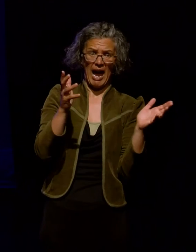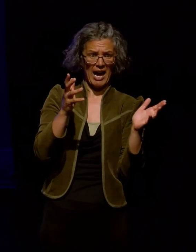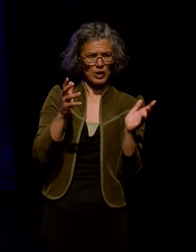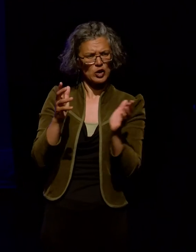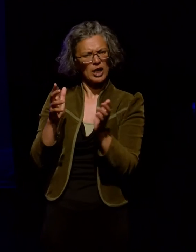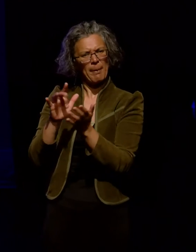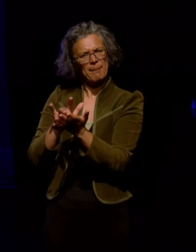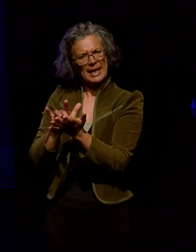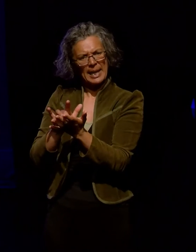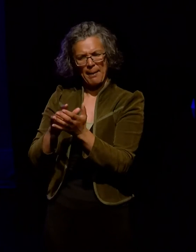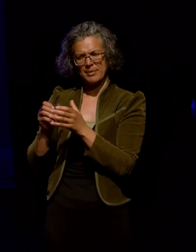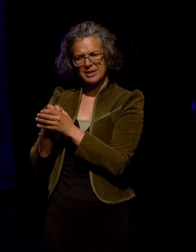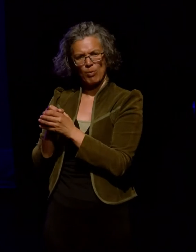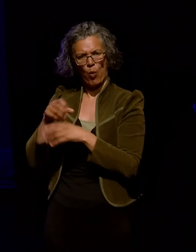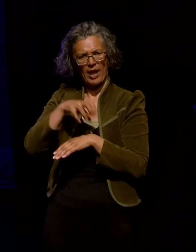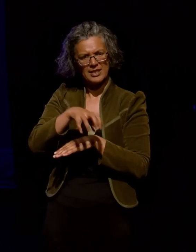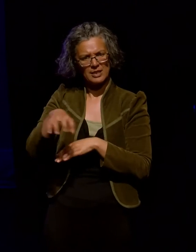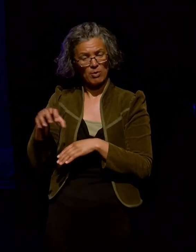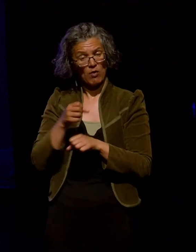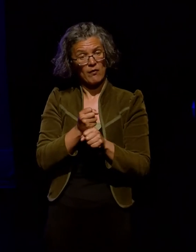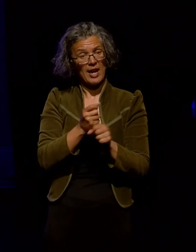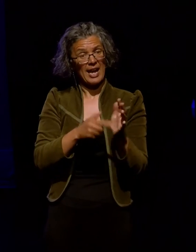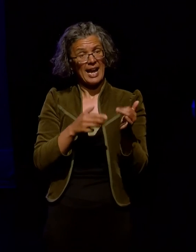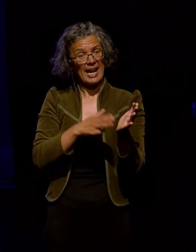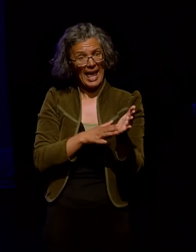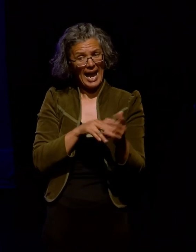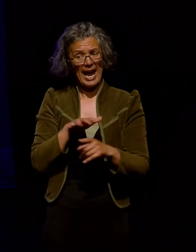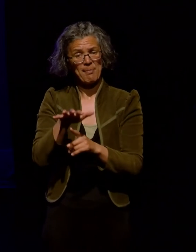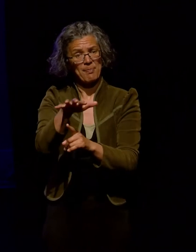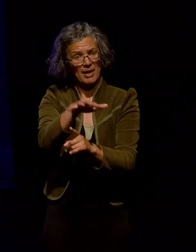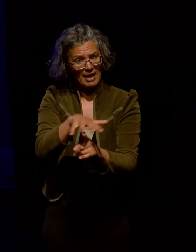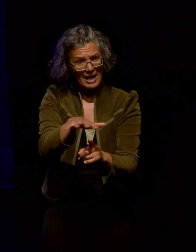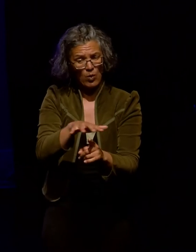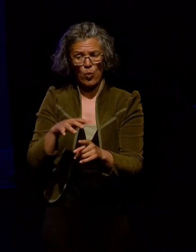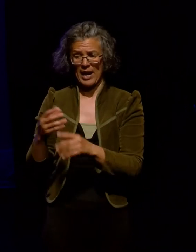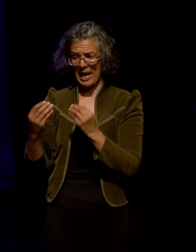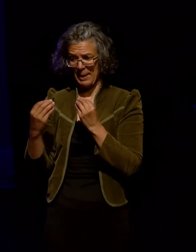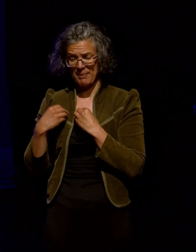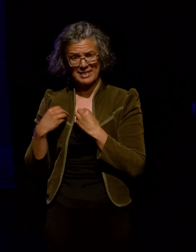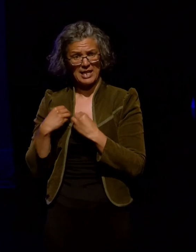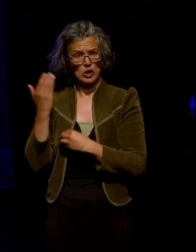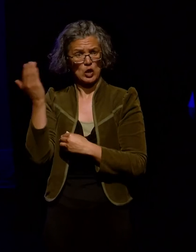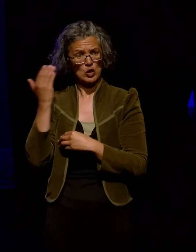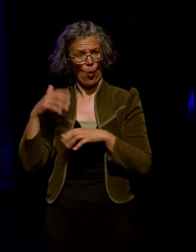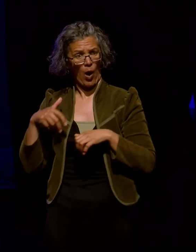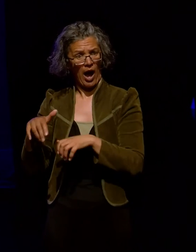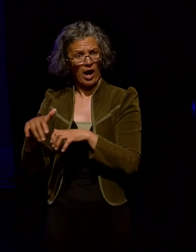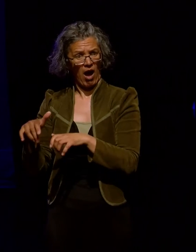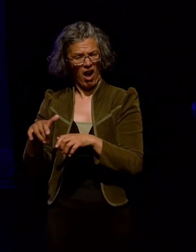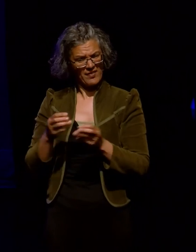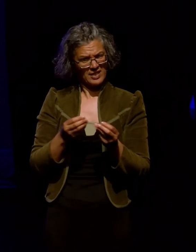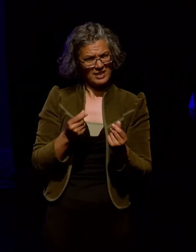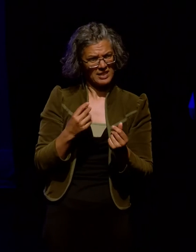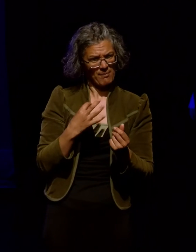small institutions from the glam sector to iwi, businesses and school archives as well as volunteer